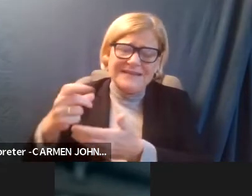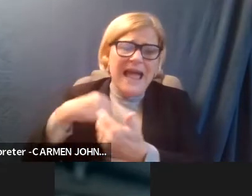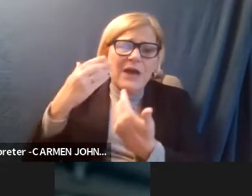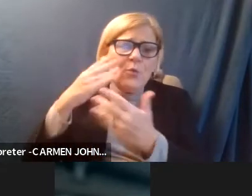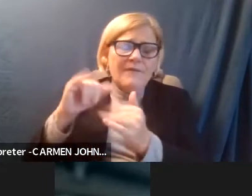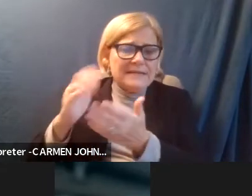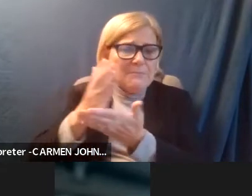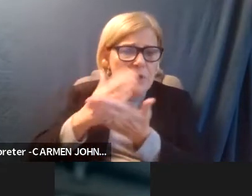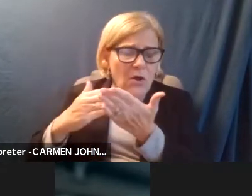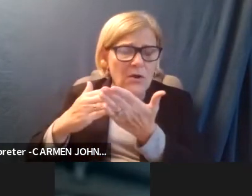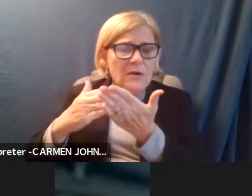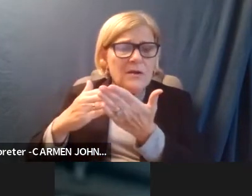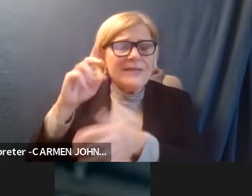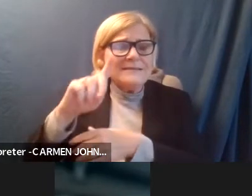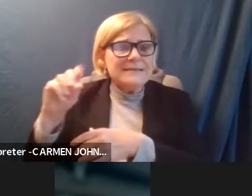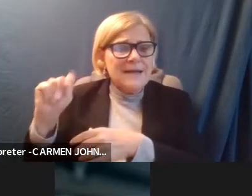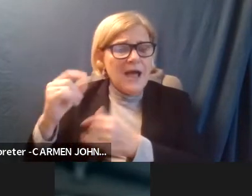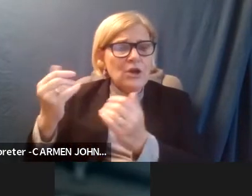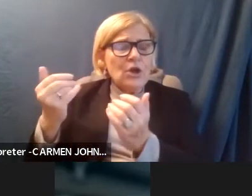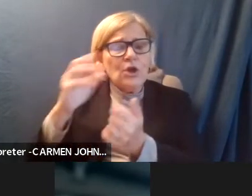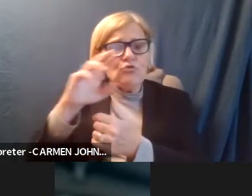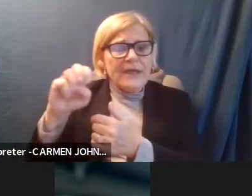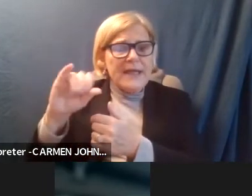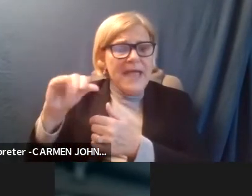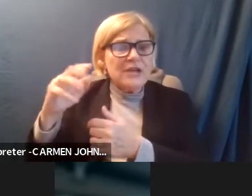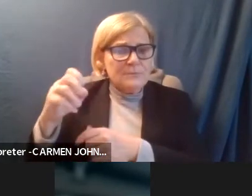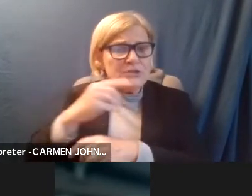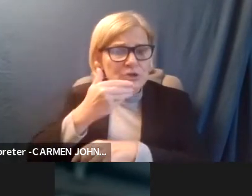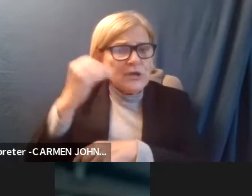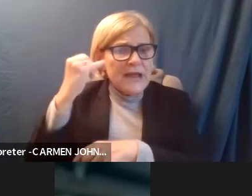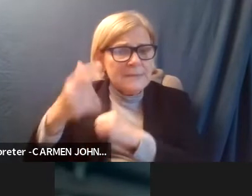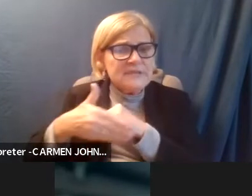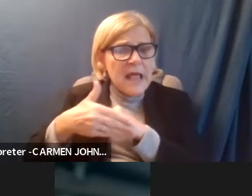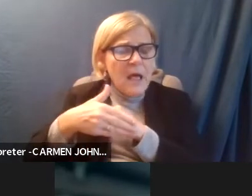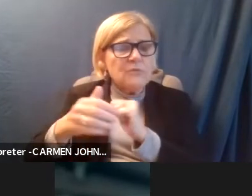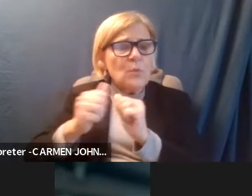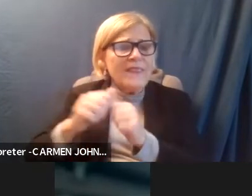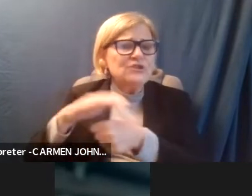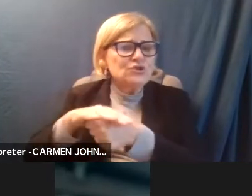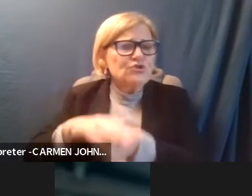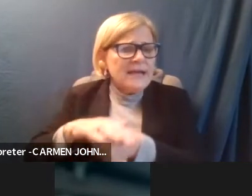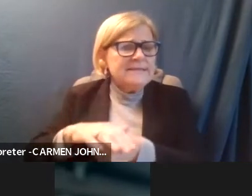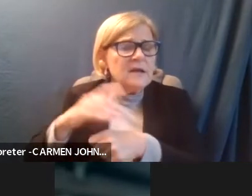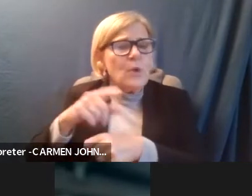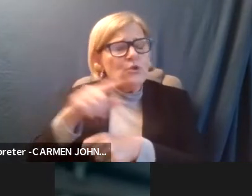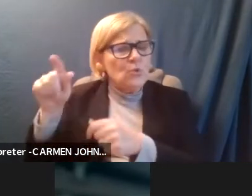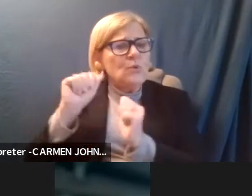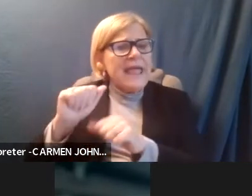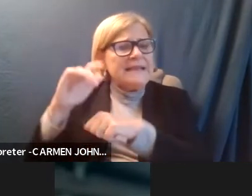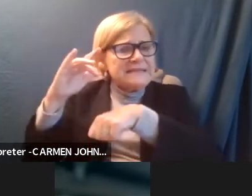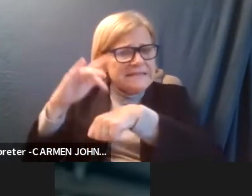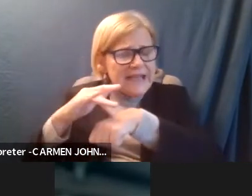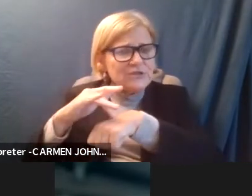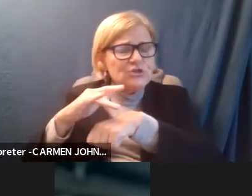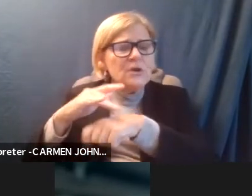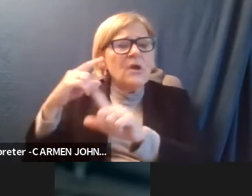that's a part of the D dot reimagine, but it's a great idea because it helps with the level of stress when you can touch or